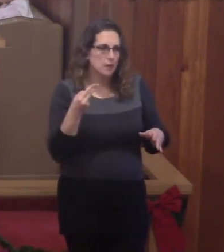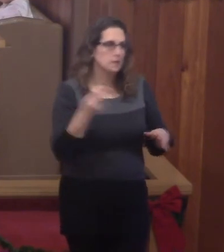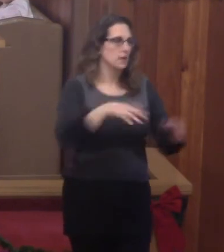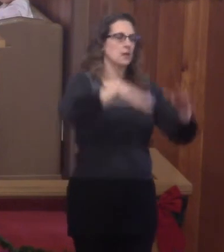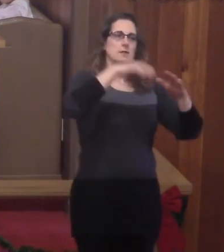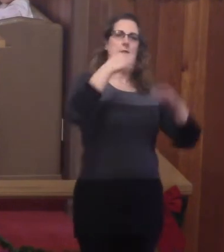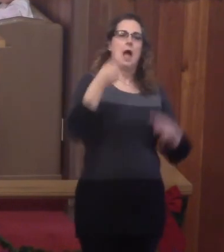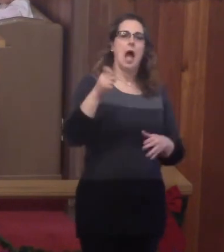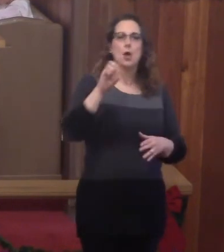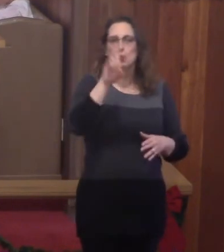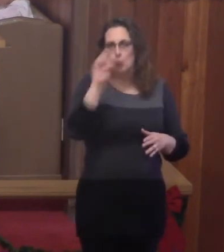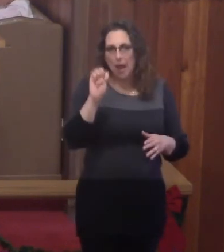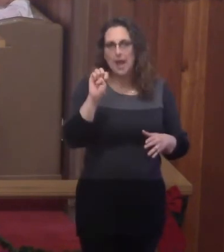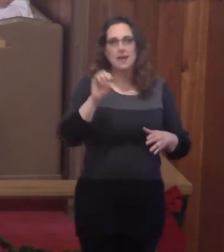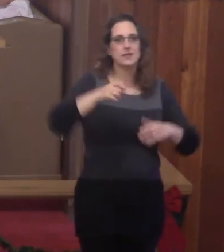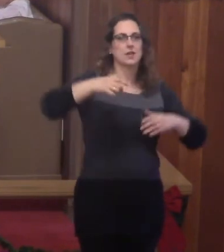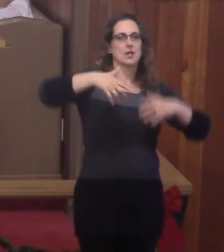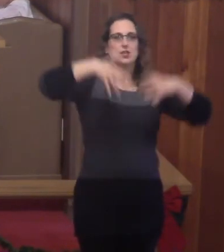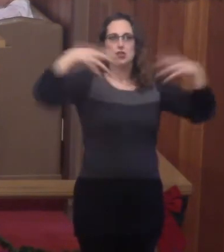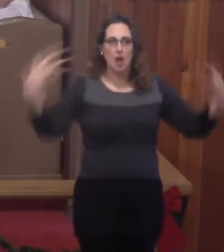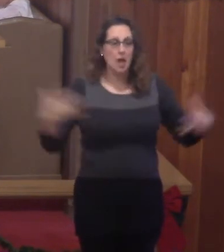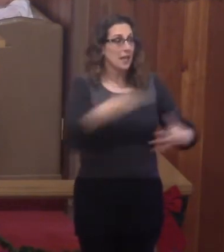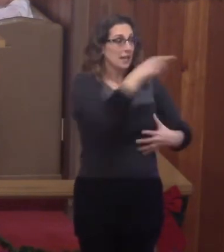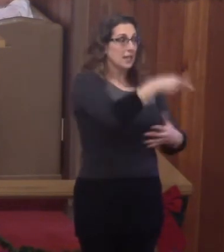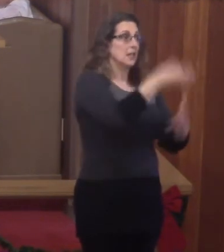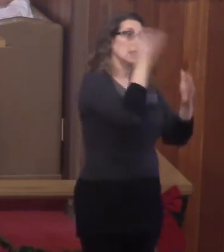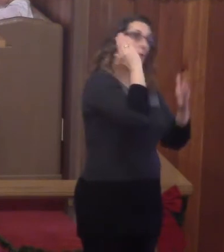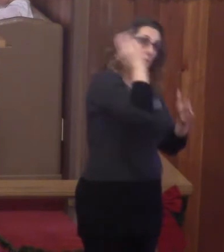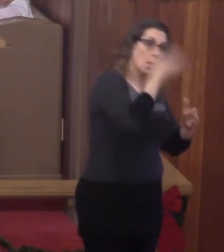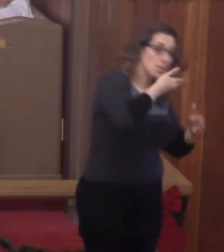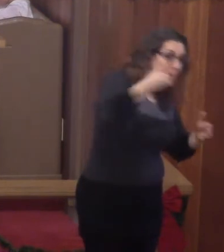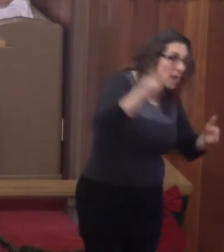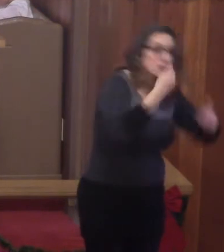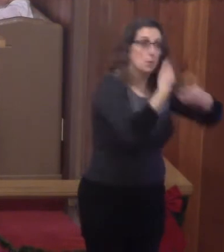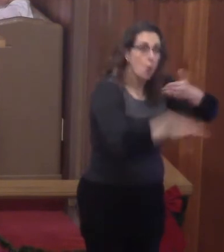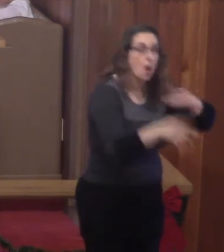giant. He is, was the greatest born of heaven.